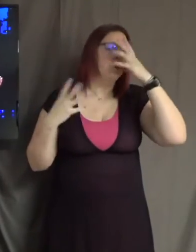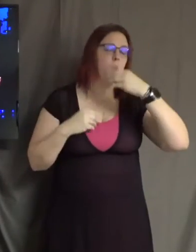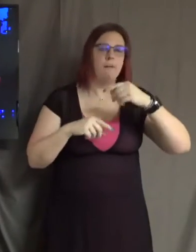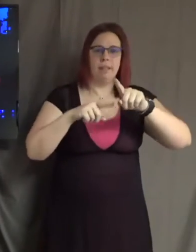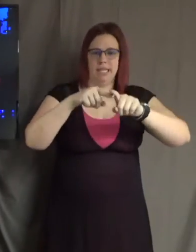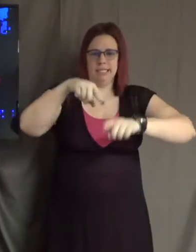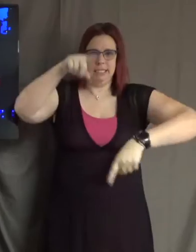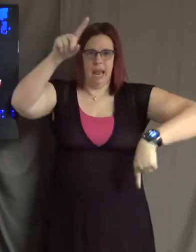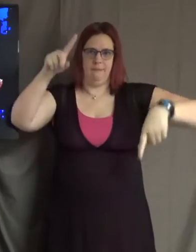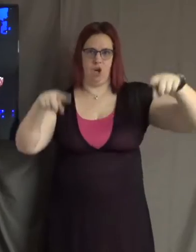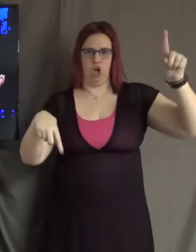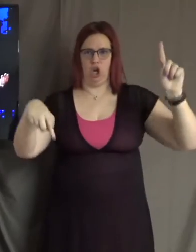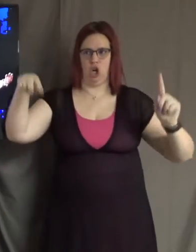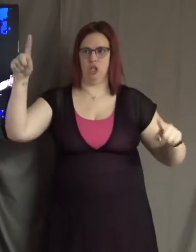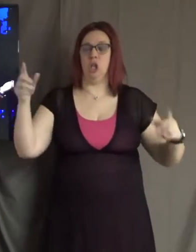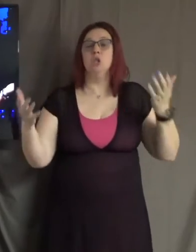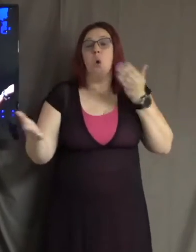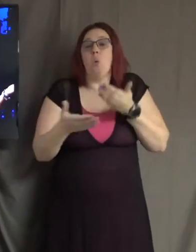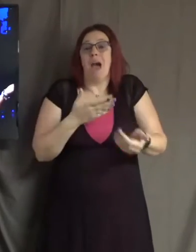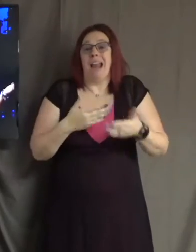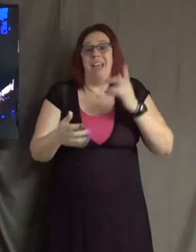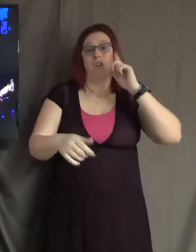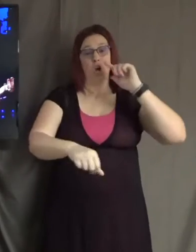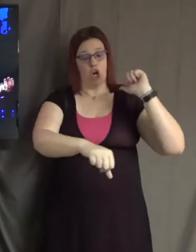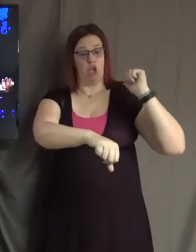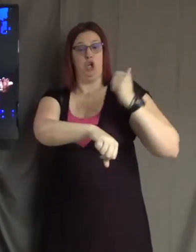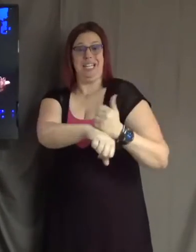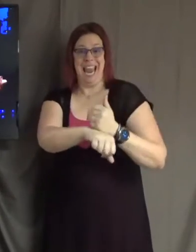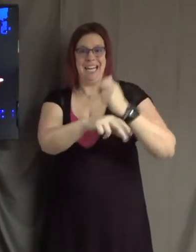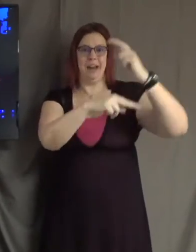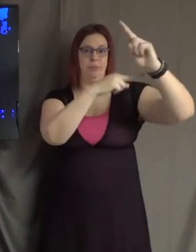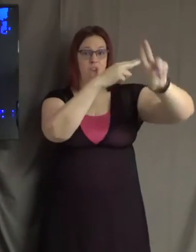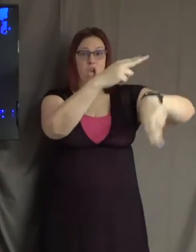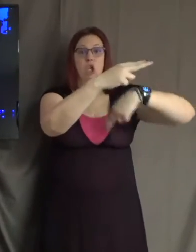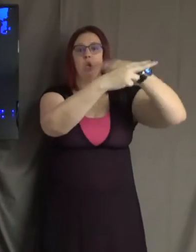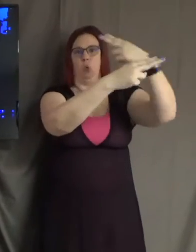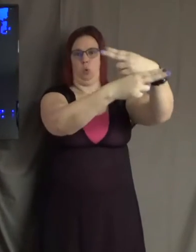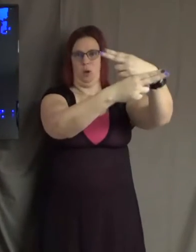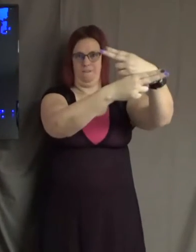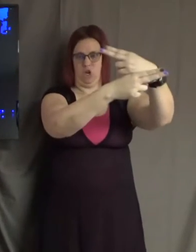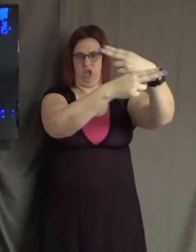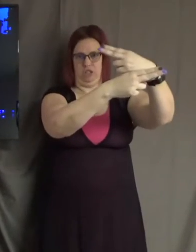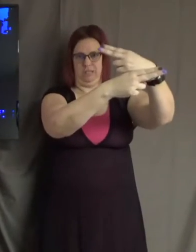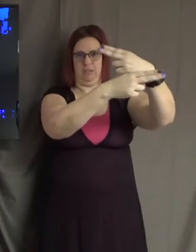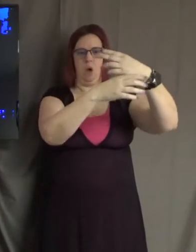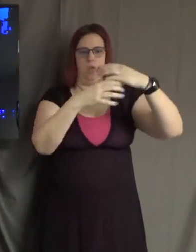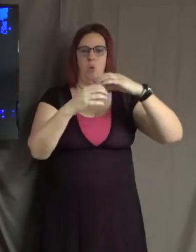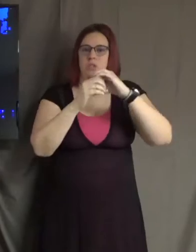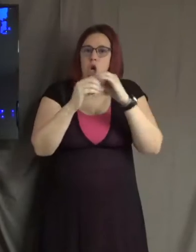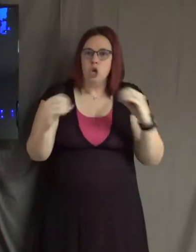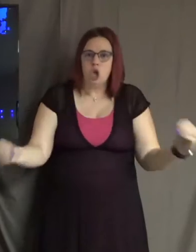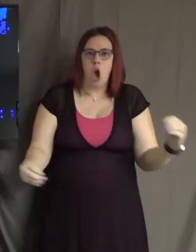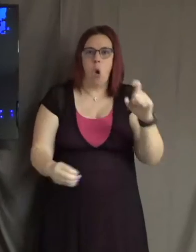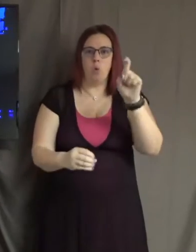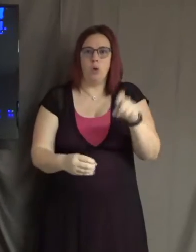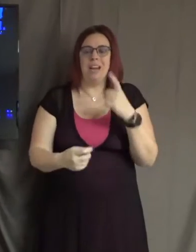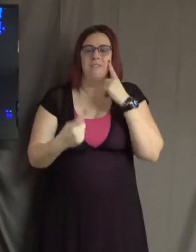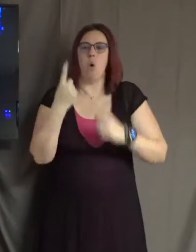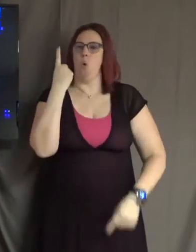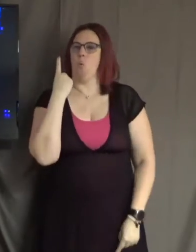this universe had no need and clearly no desire for there to be one flower, one kind of tree, and